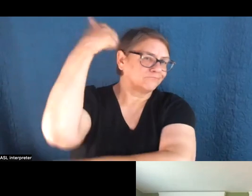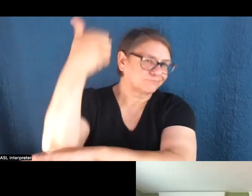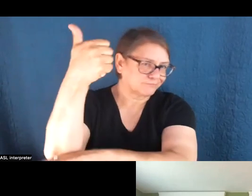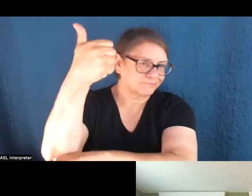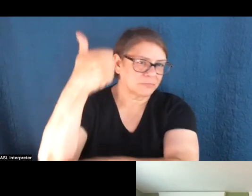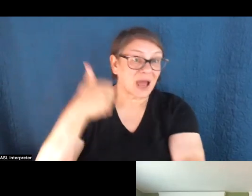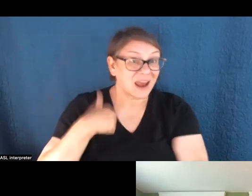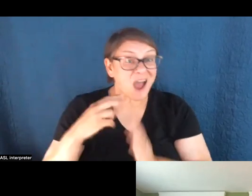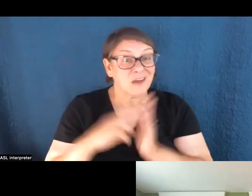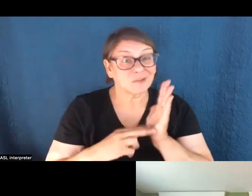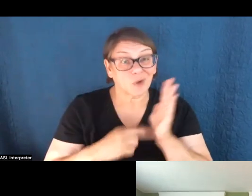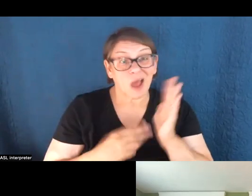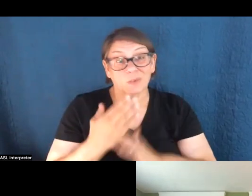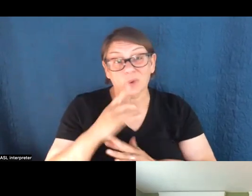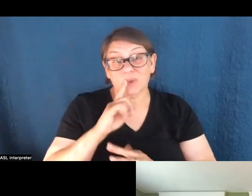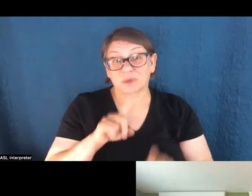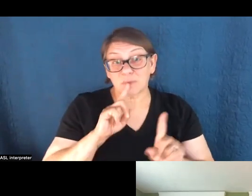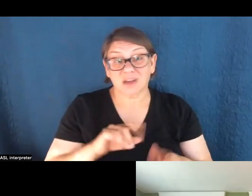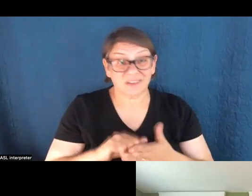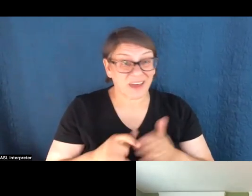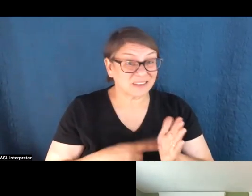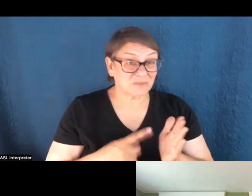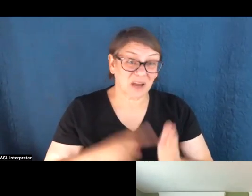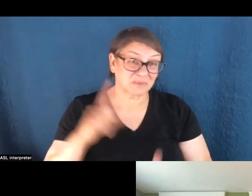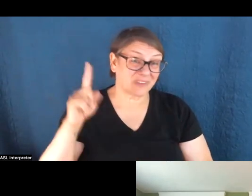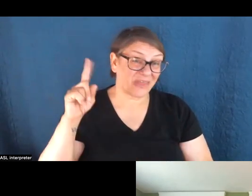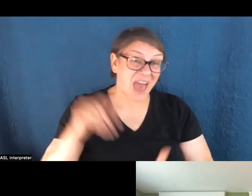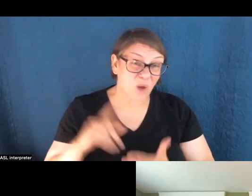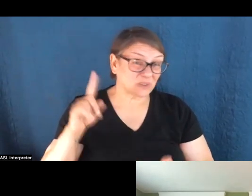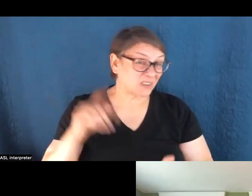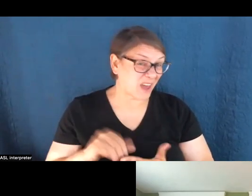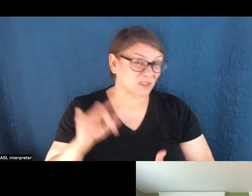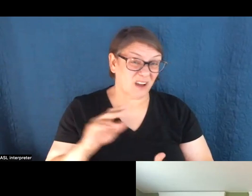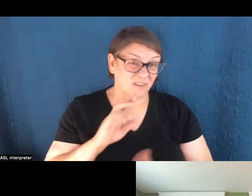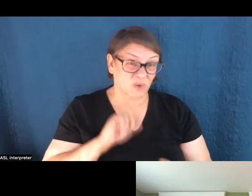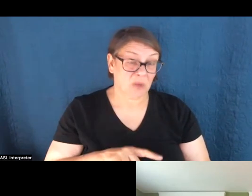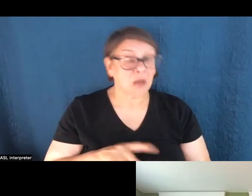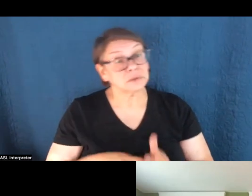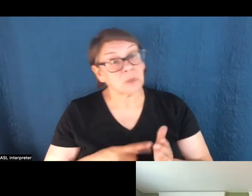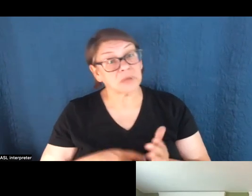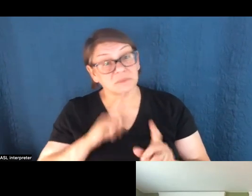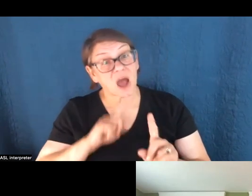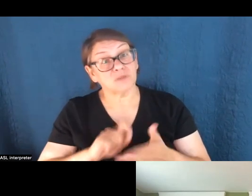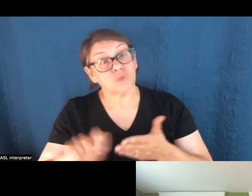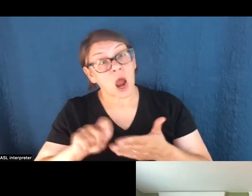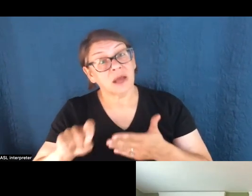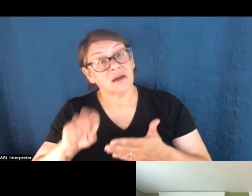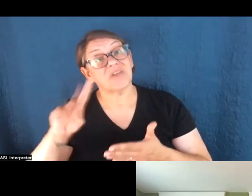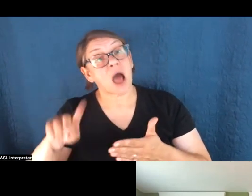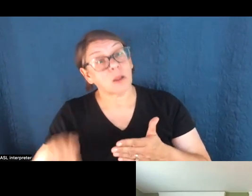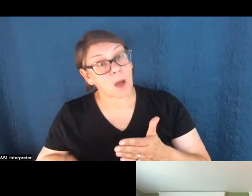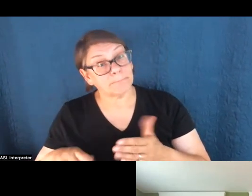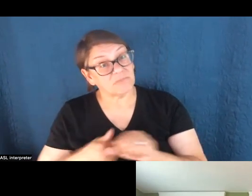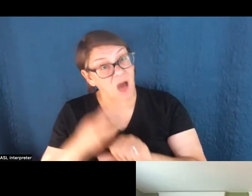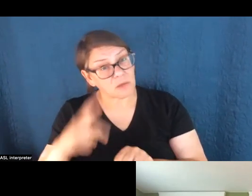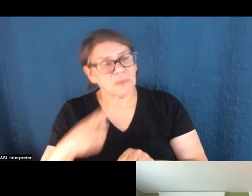have numbered in the thousands at times and, you know, picked some out and then written follow-up pieces like, Hey, here's, here's what people shared with me. Here are some main themes, you know,